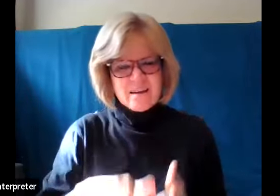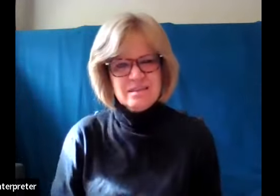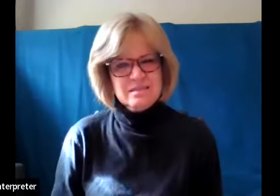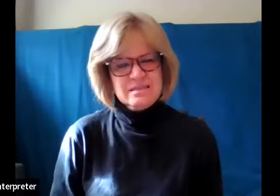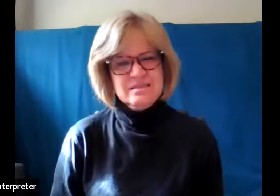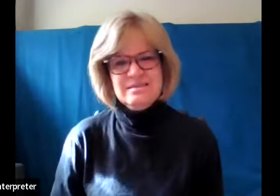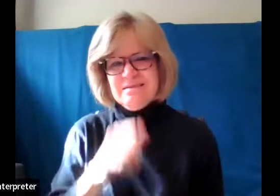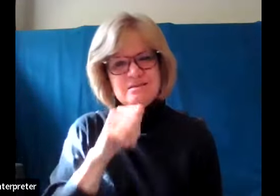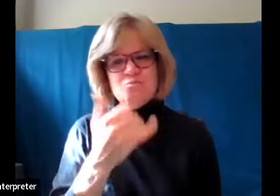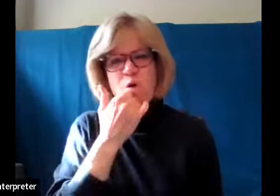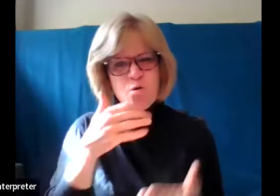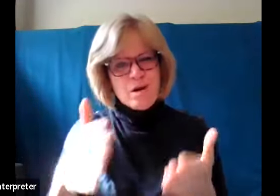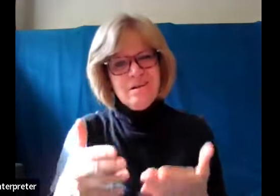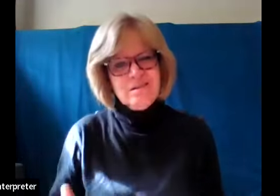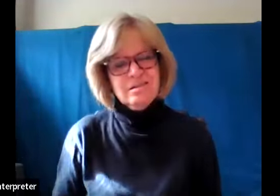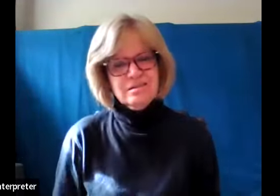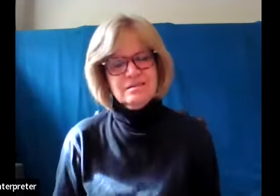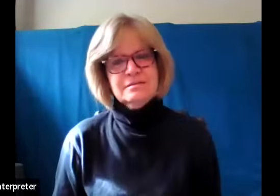So, how do we witness?